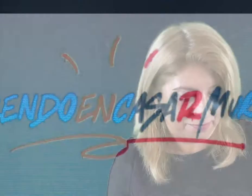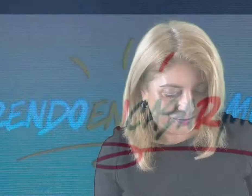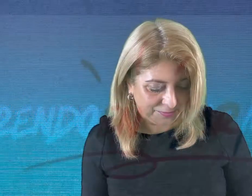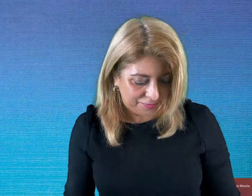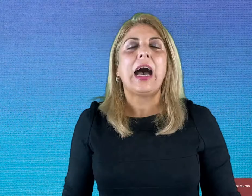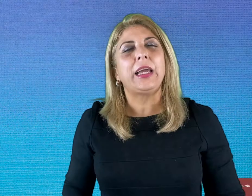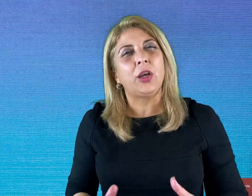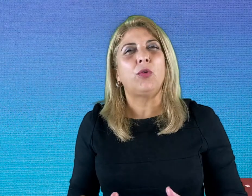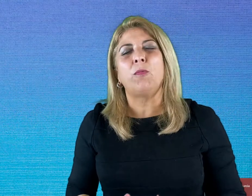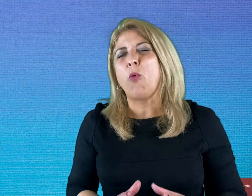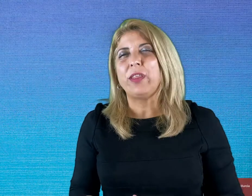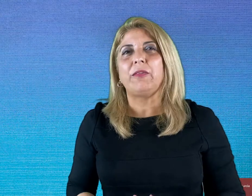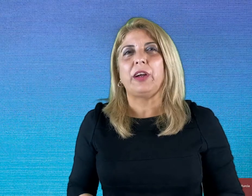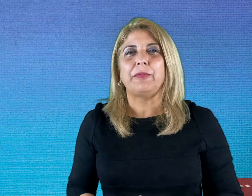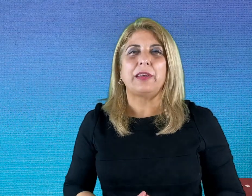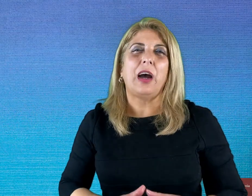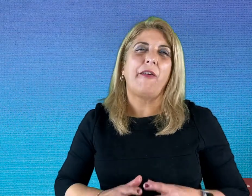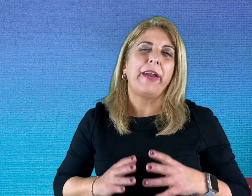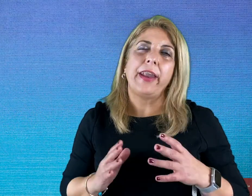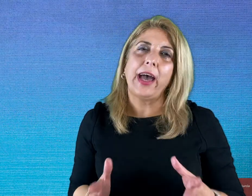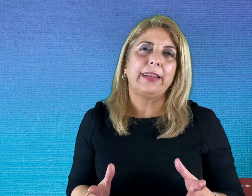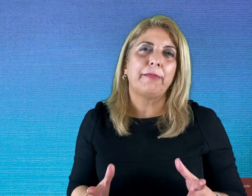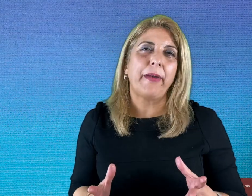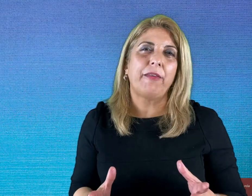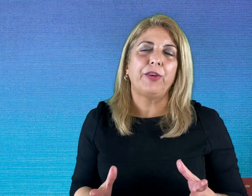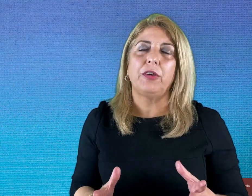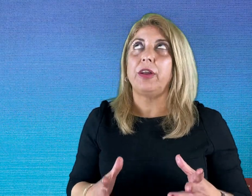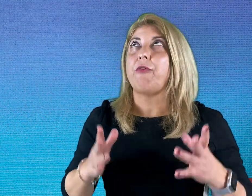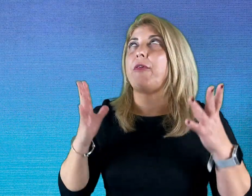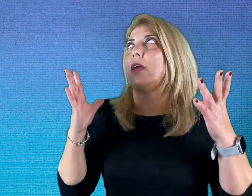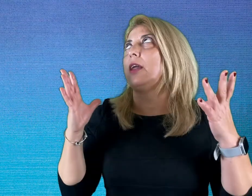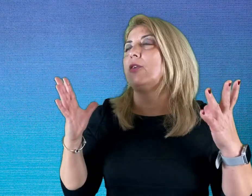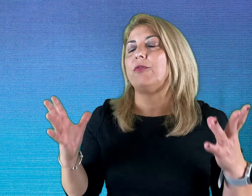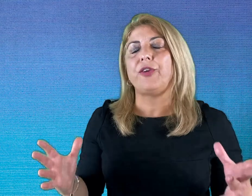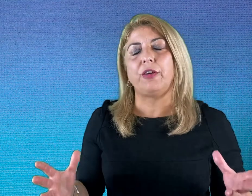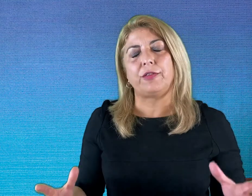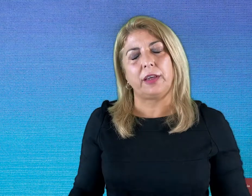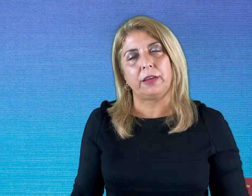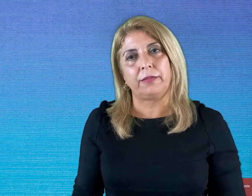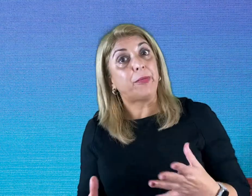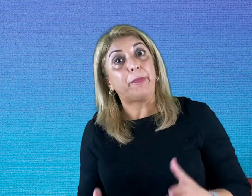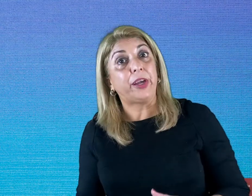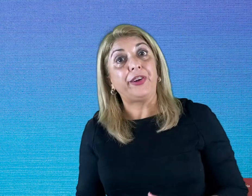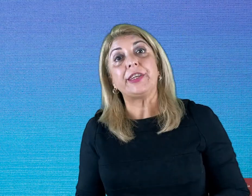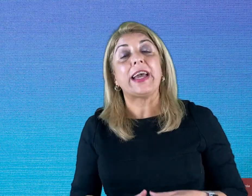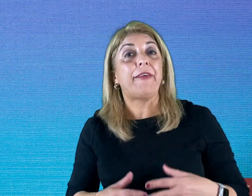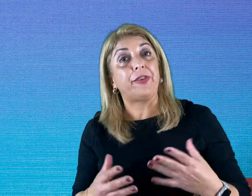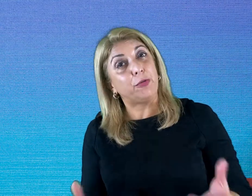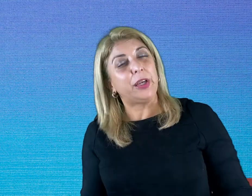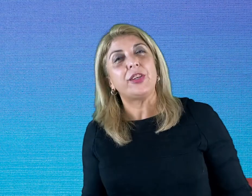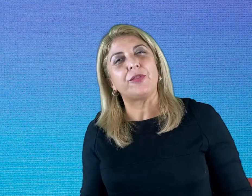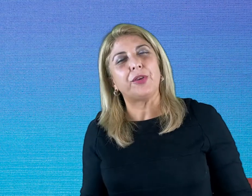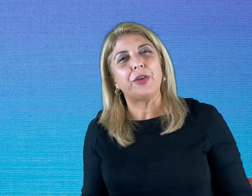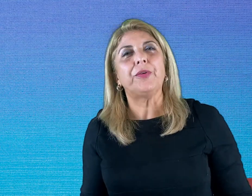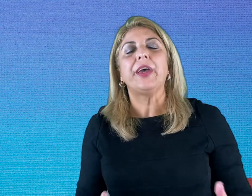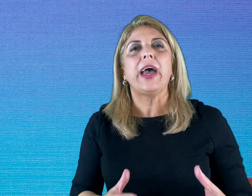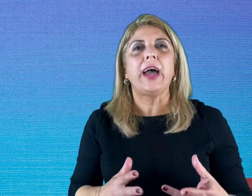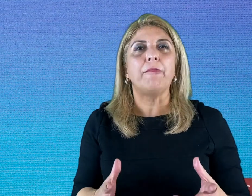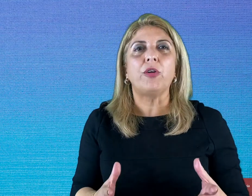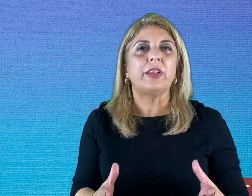I know, model verbs are a nightmare for you and really confusing. I've prepared a few videos for you and models